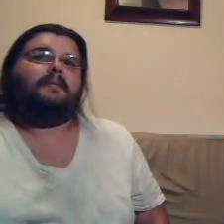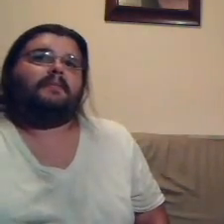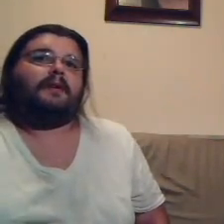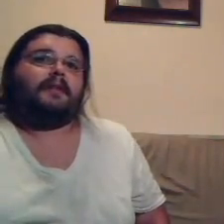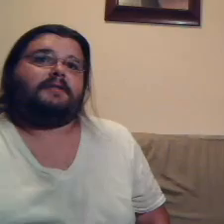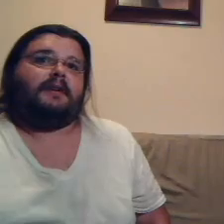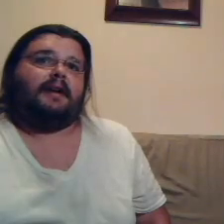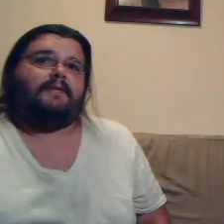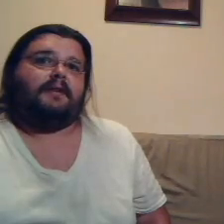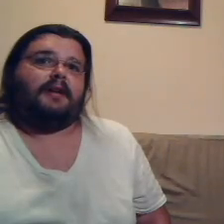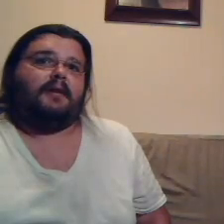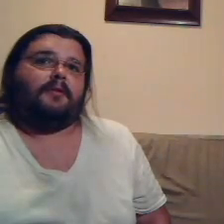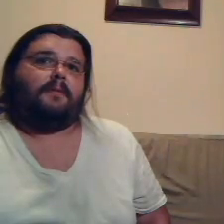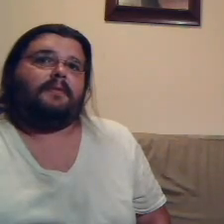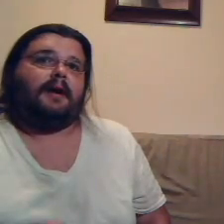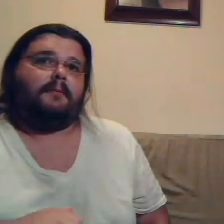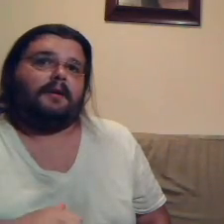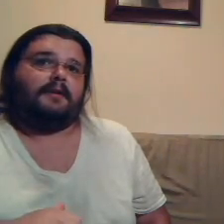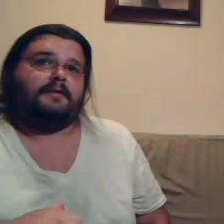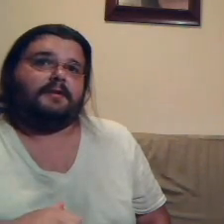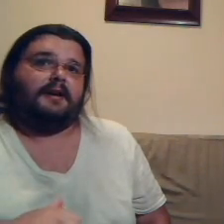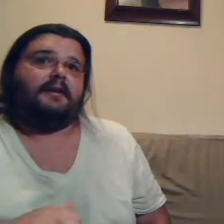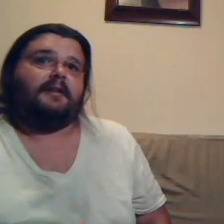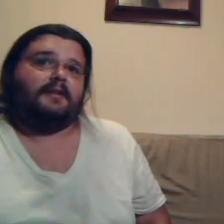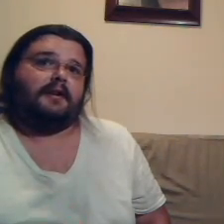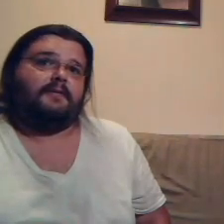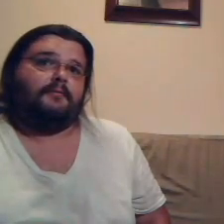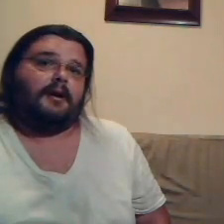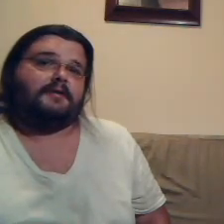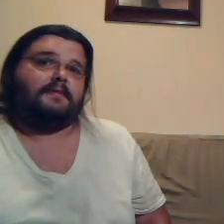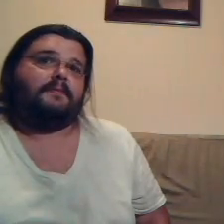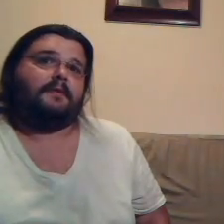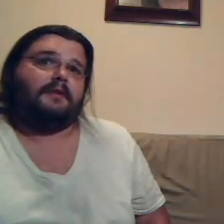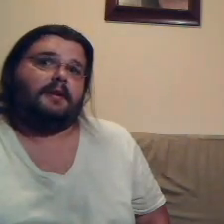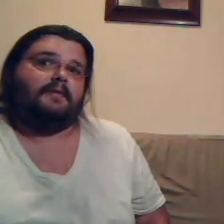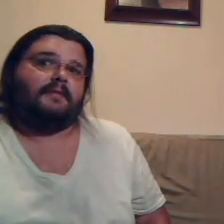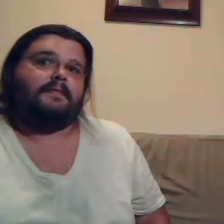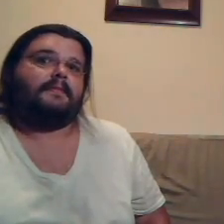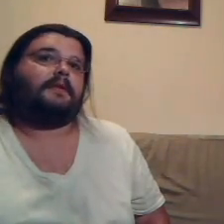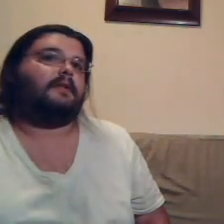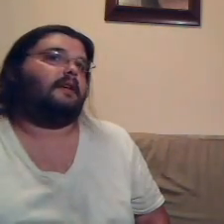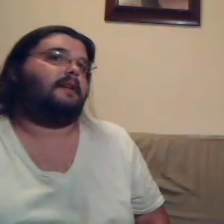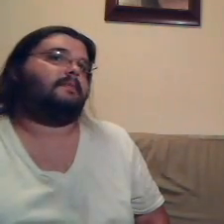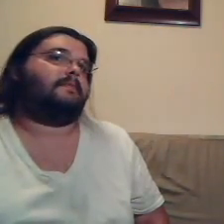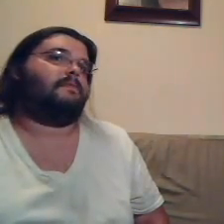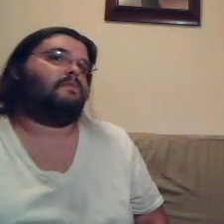That's all I have for you now, bro. I am Larry Toussaint. And thank you for watching. Good evening. Cut. right. All All Thank